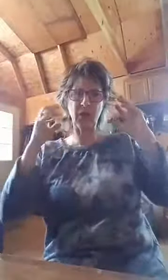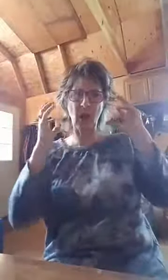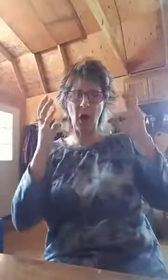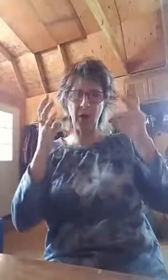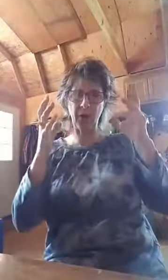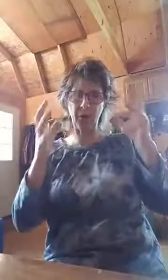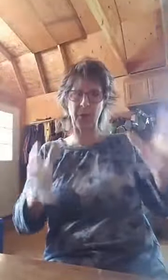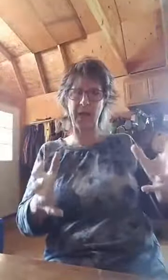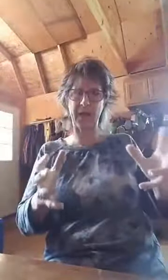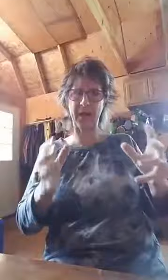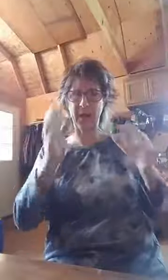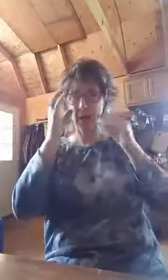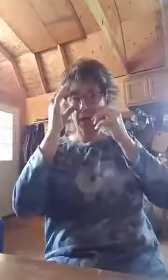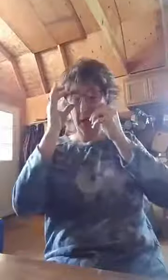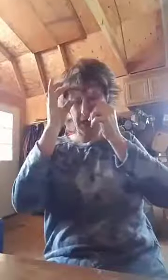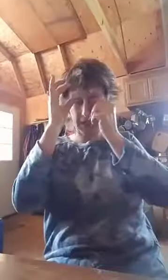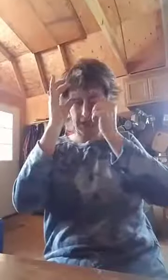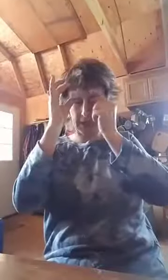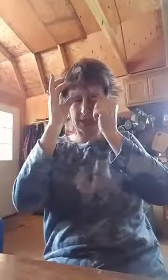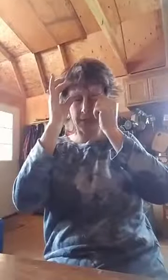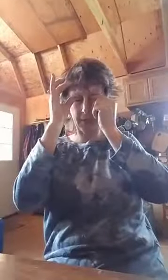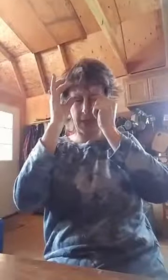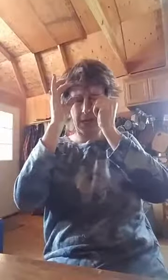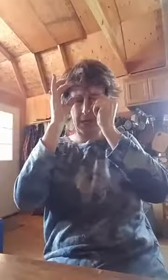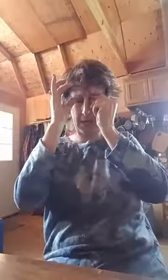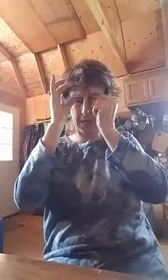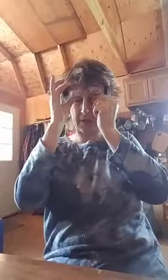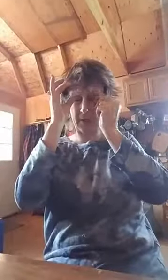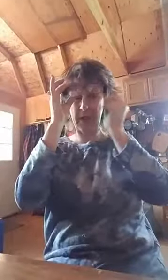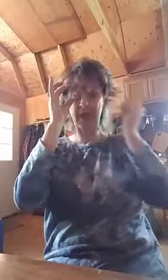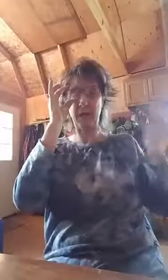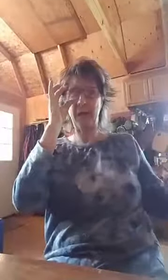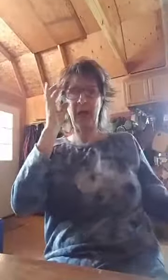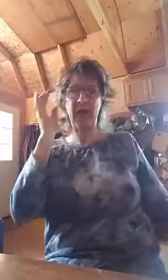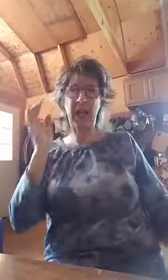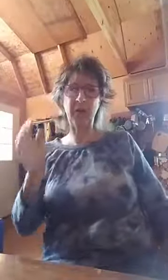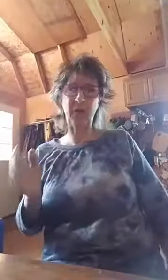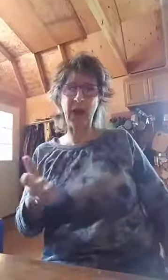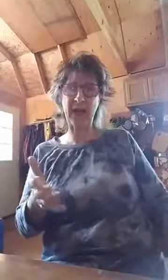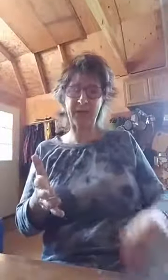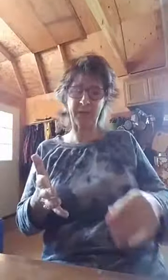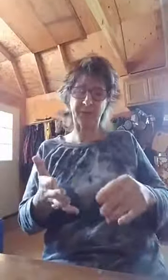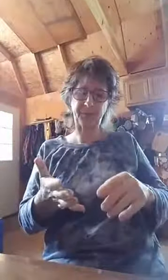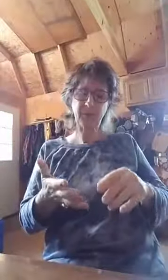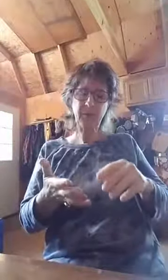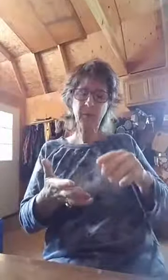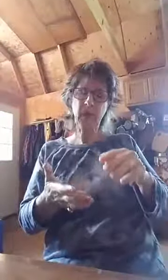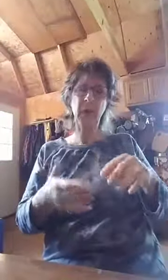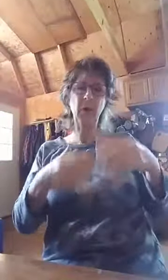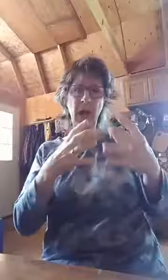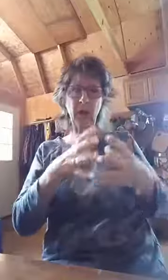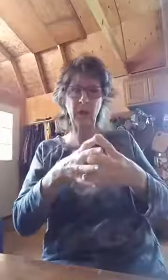using all of your brain. And this is what I speak and I confess and whatever,